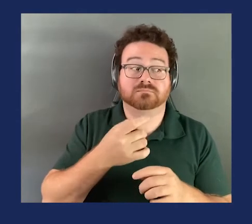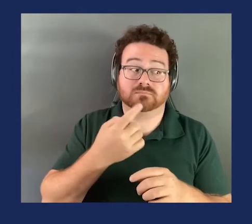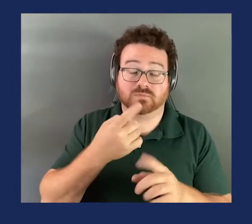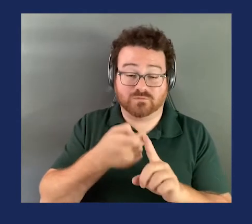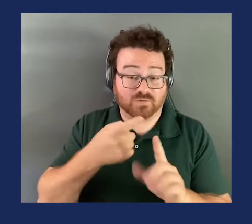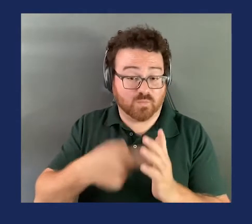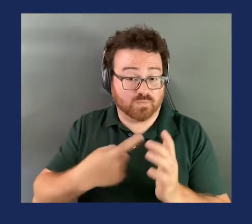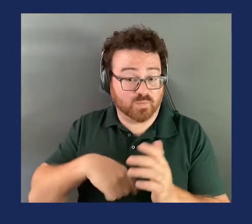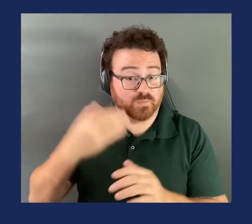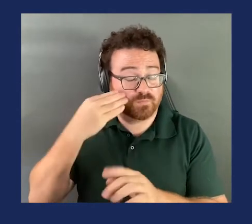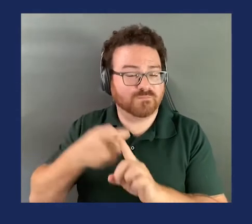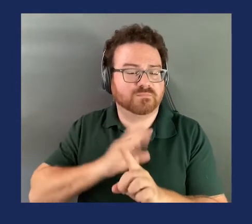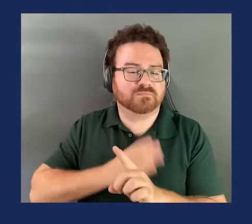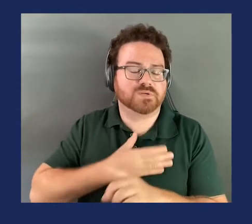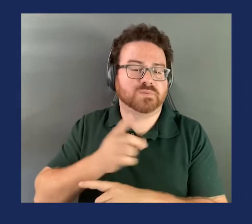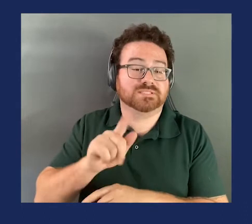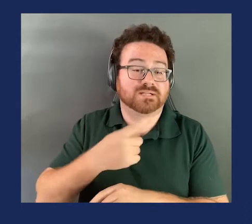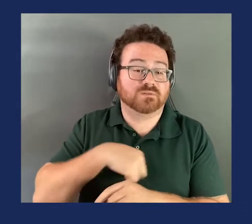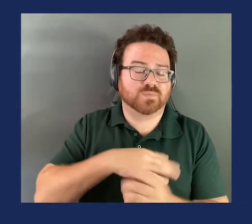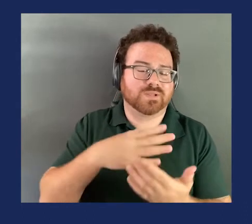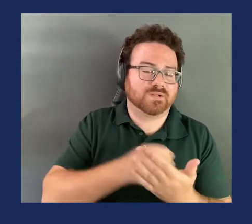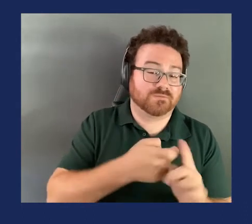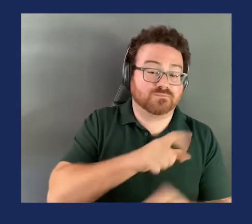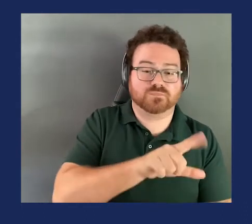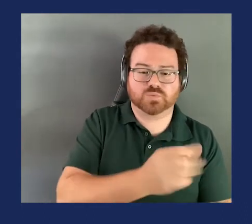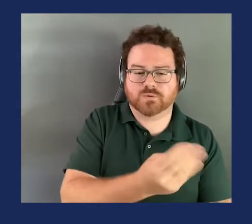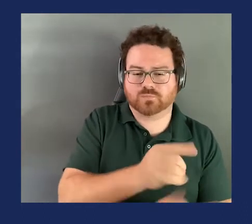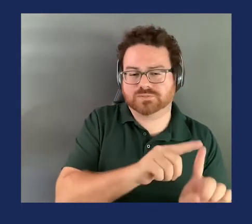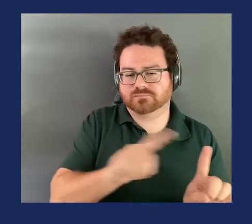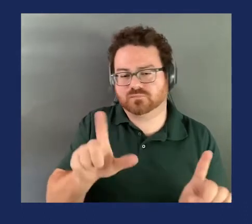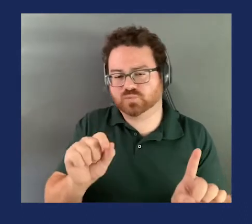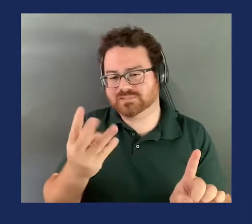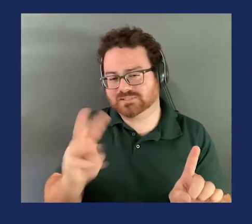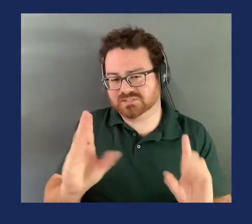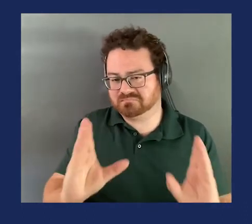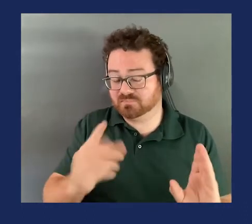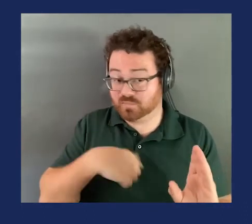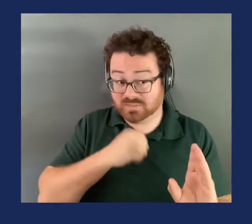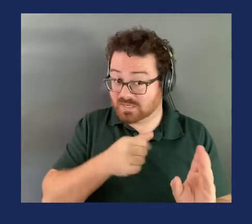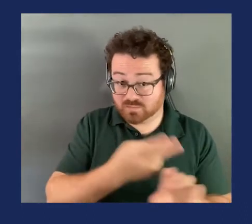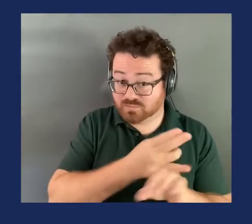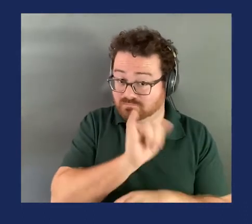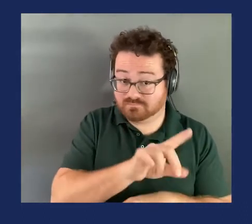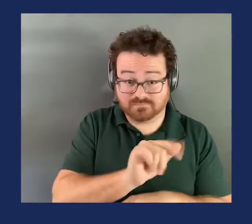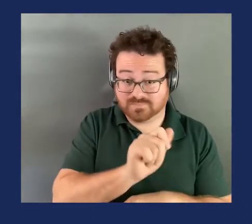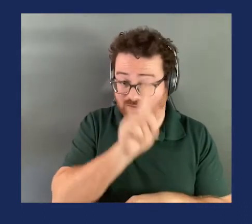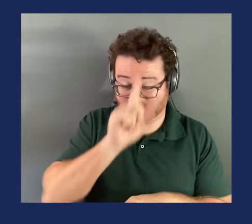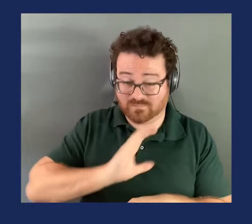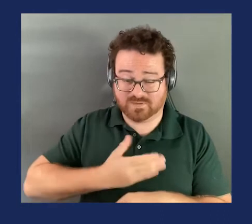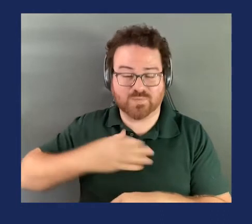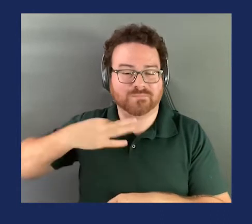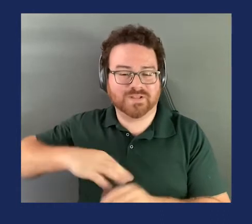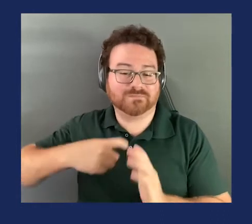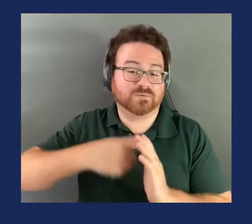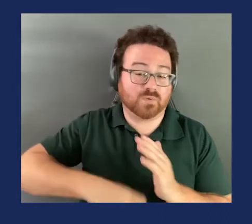But we don't currently account for those incidents in our benefit cost analysis. Instead, our analysis assumes that 105 total